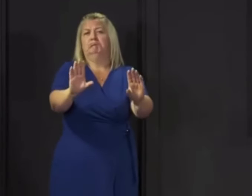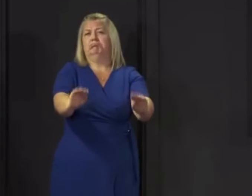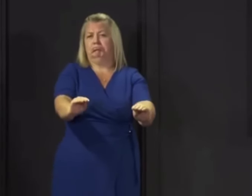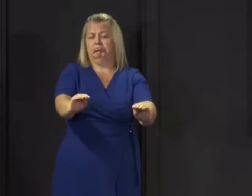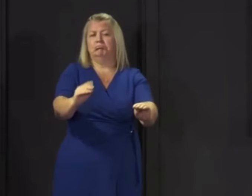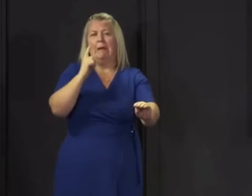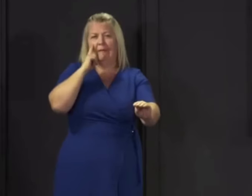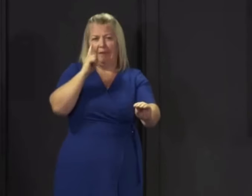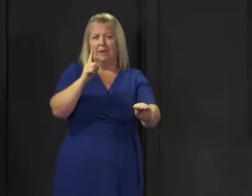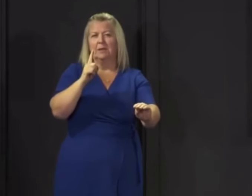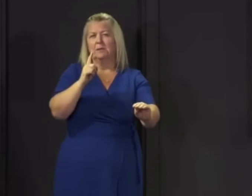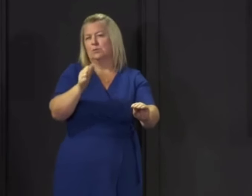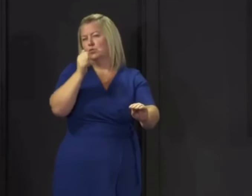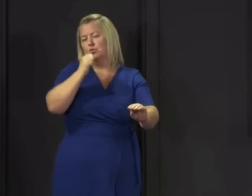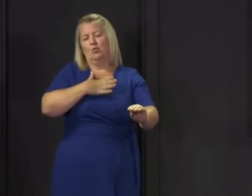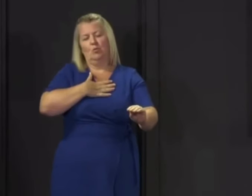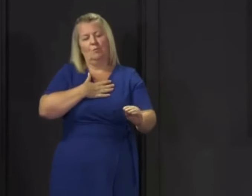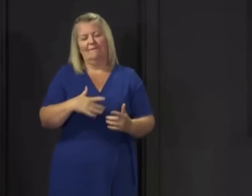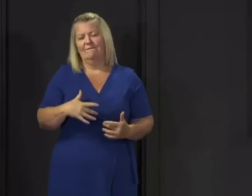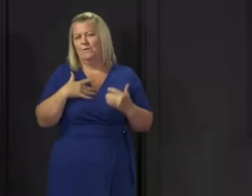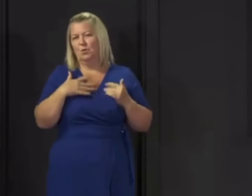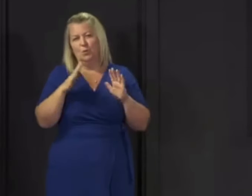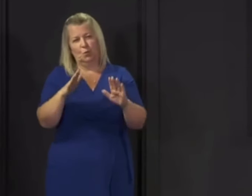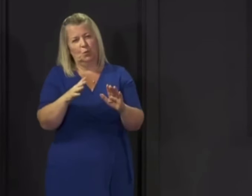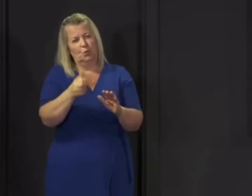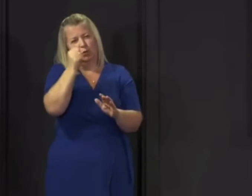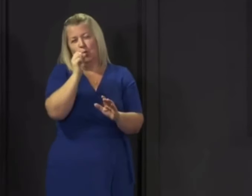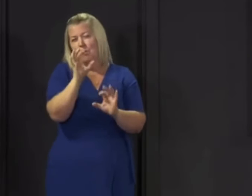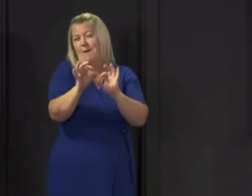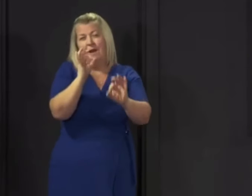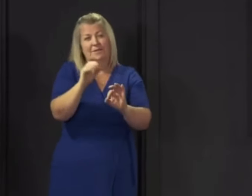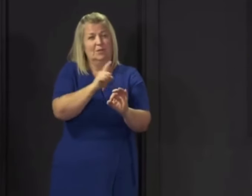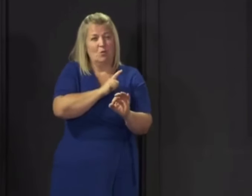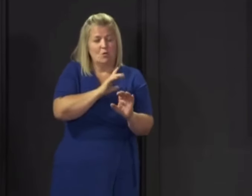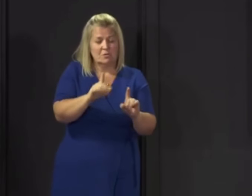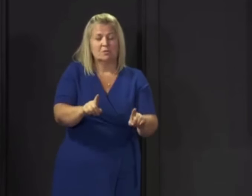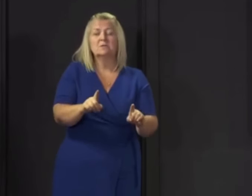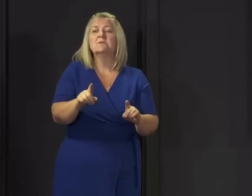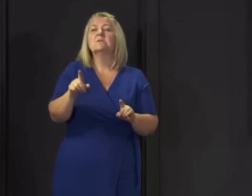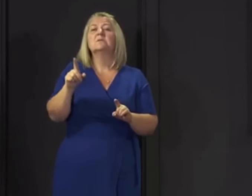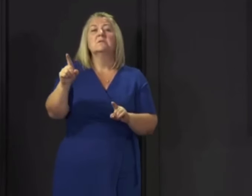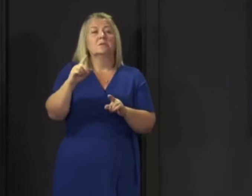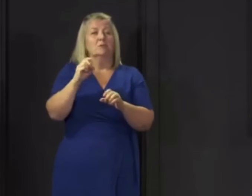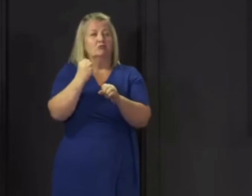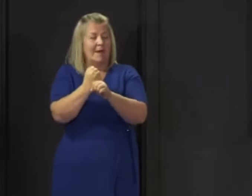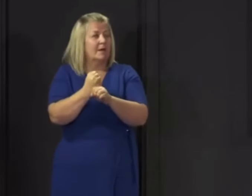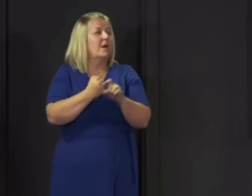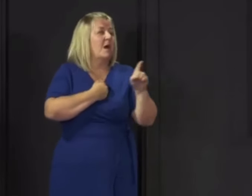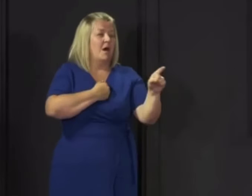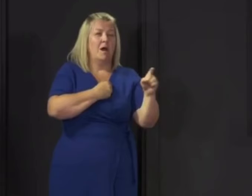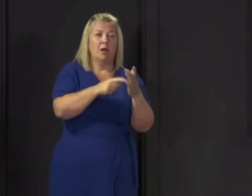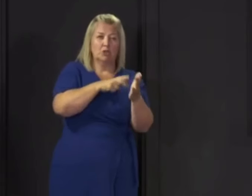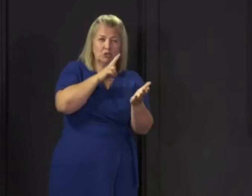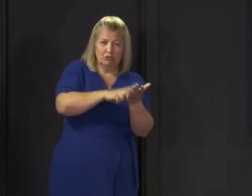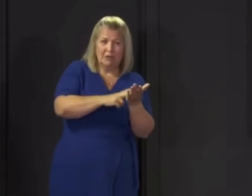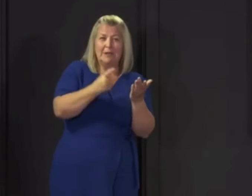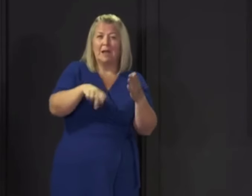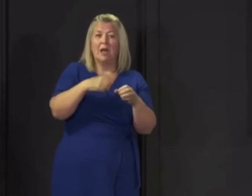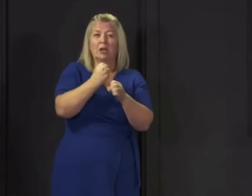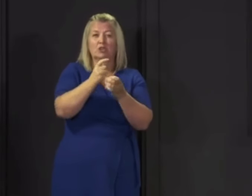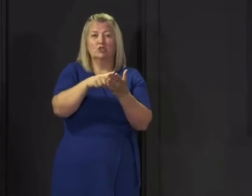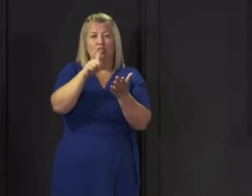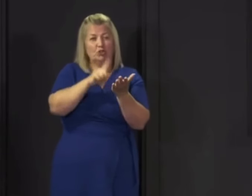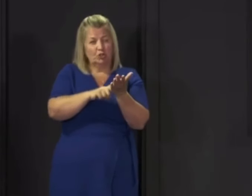slingbacks, and go to your roof garden and get drunk with my pals and sing the Spice Girls, because I'm brilliant on the karaoke. But guys,